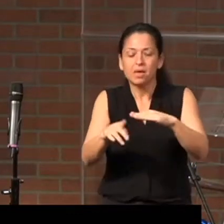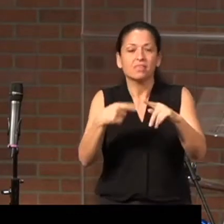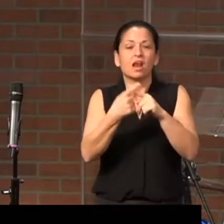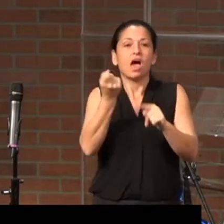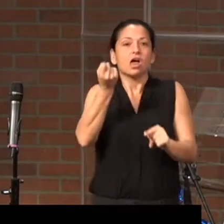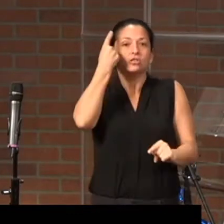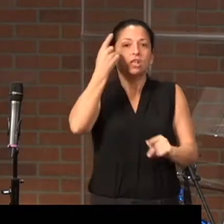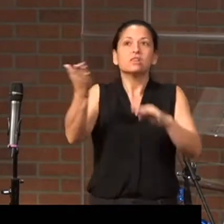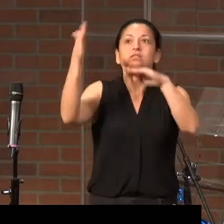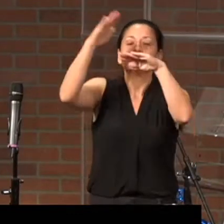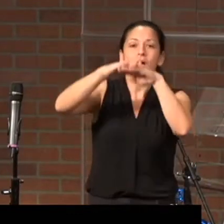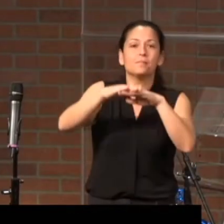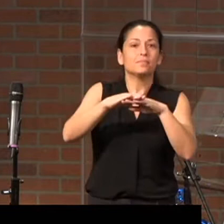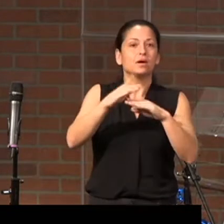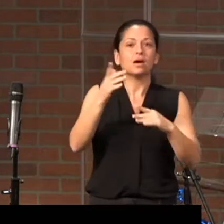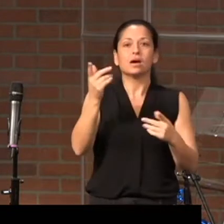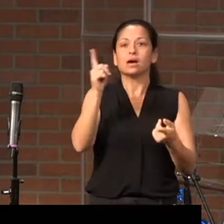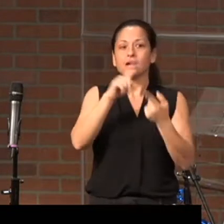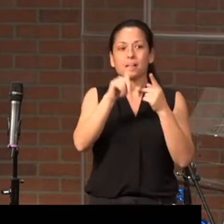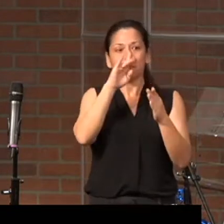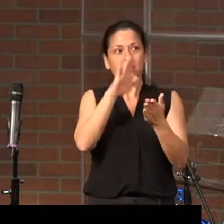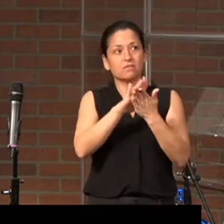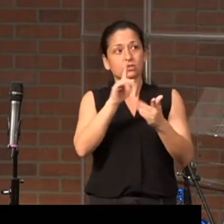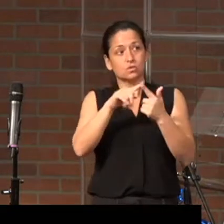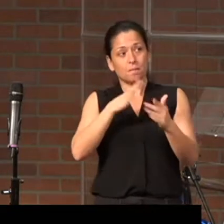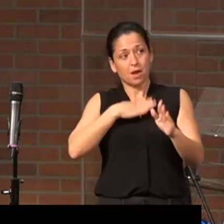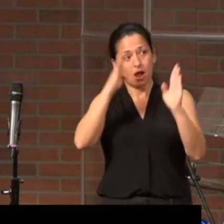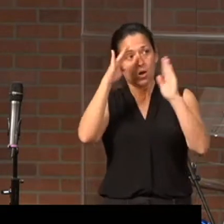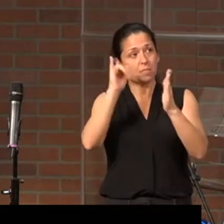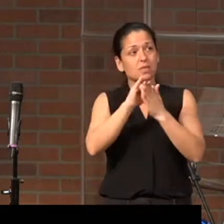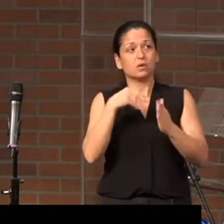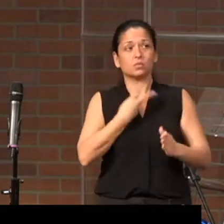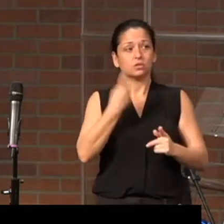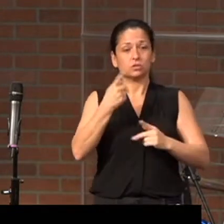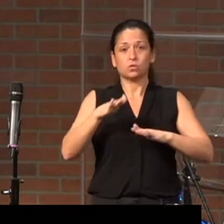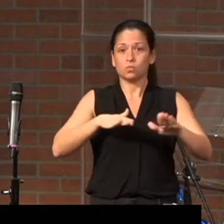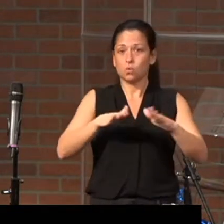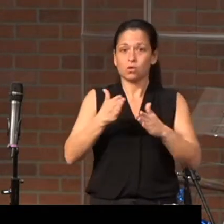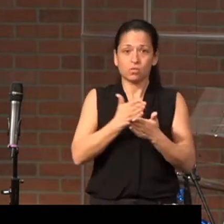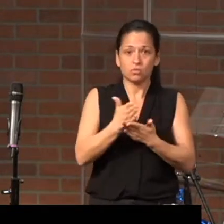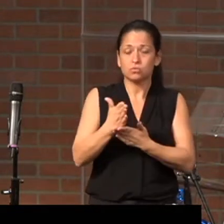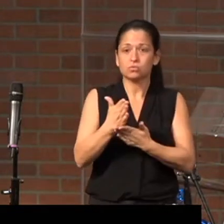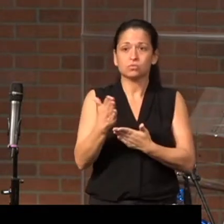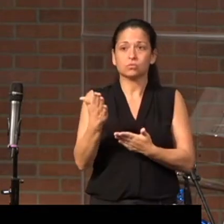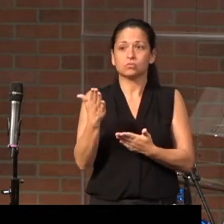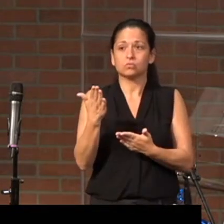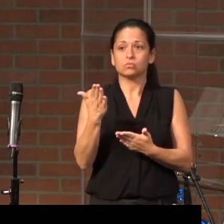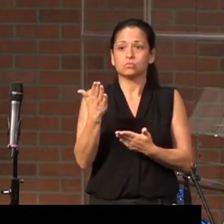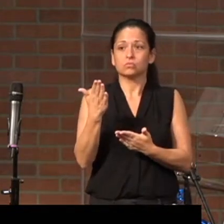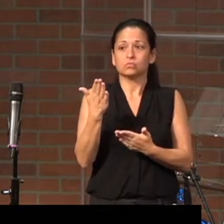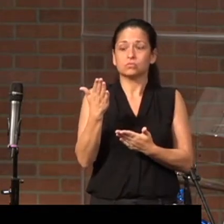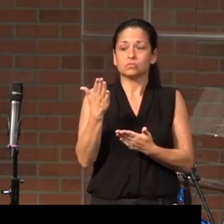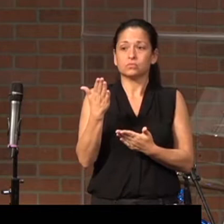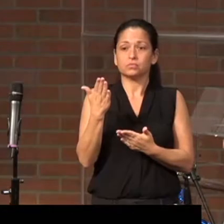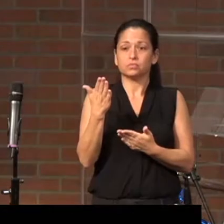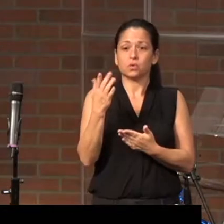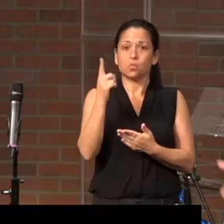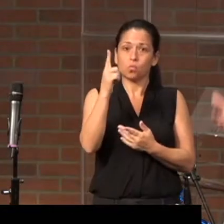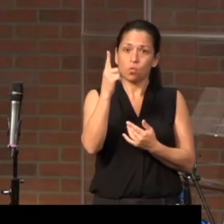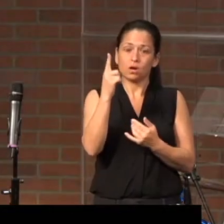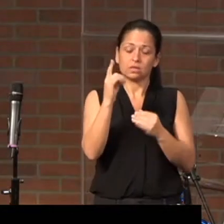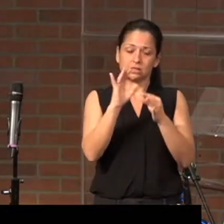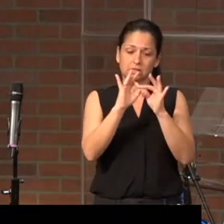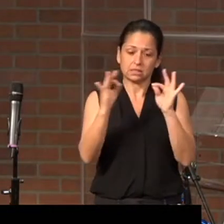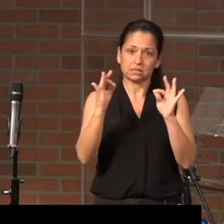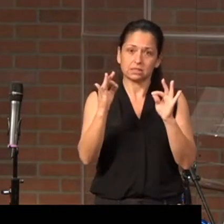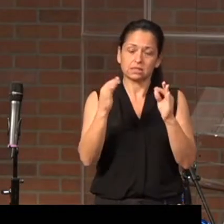top. It's unbelievable. So my hope is that we would just walk through this a phrase, a line at a time and ask